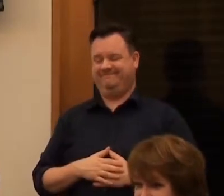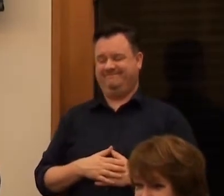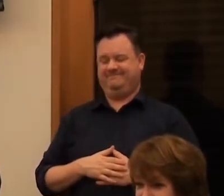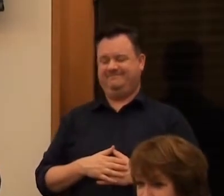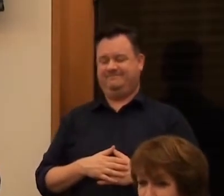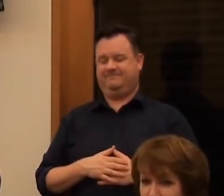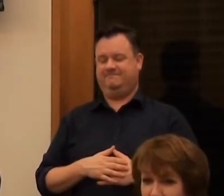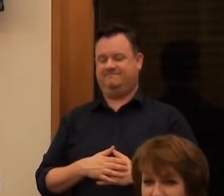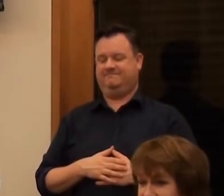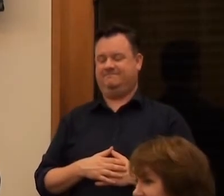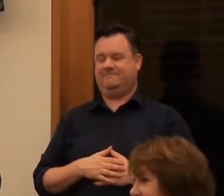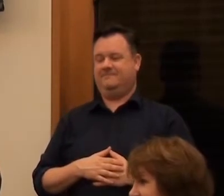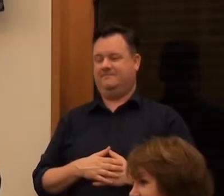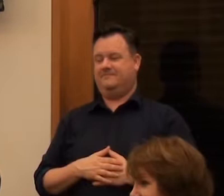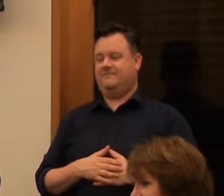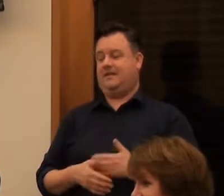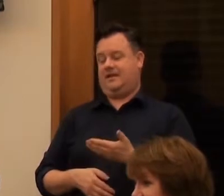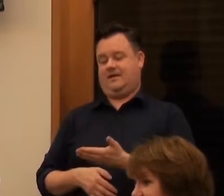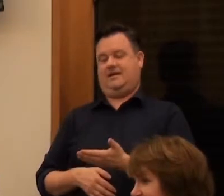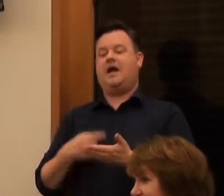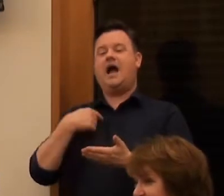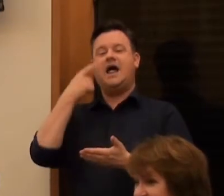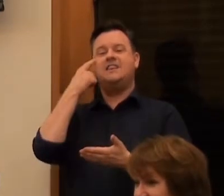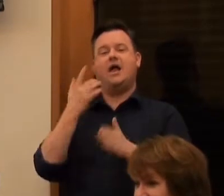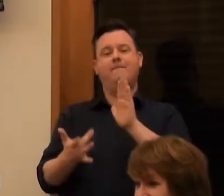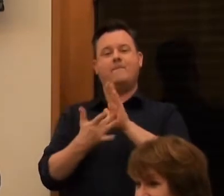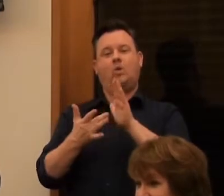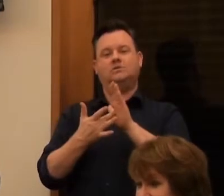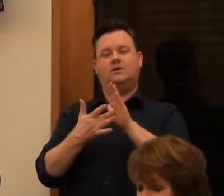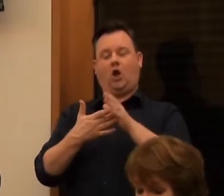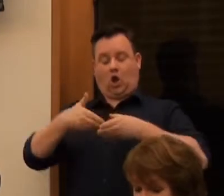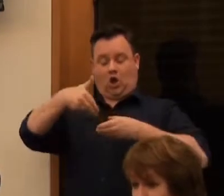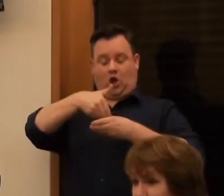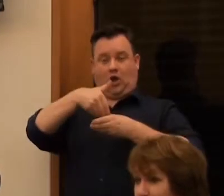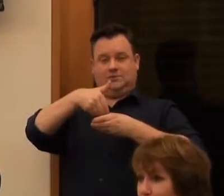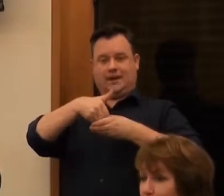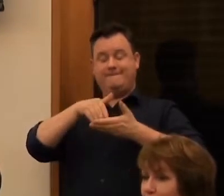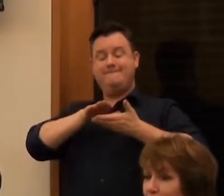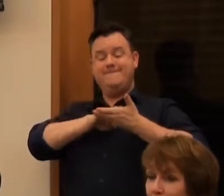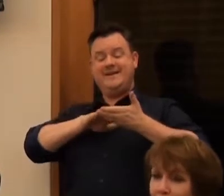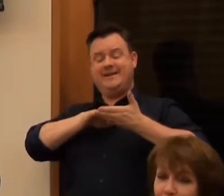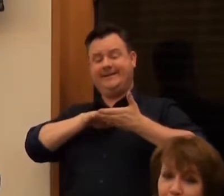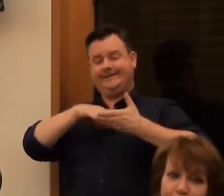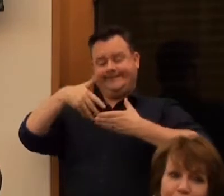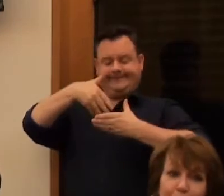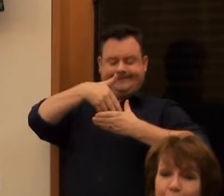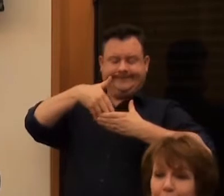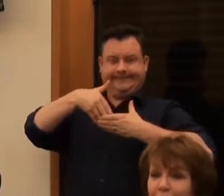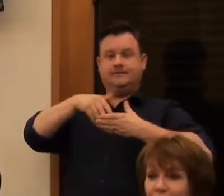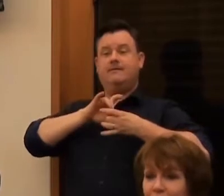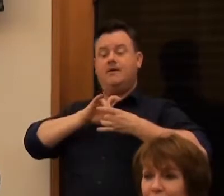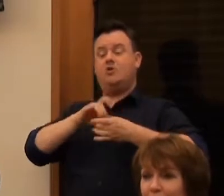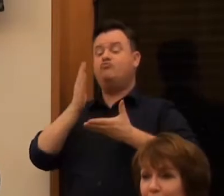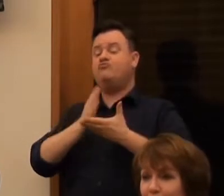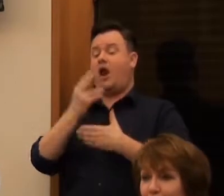But I think there's really important content in public realm art. And I don't mean only about this but about